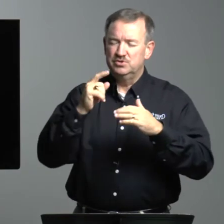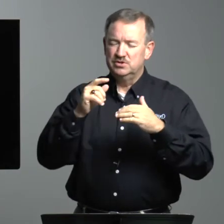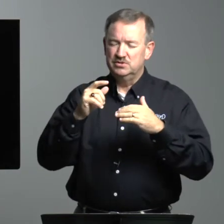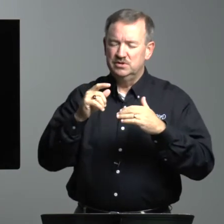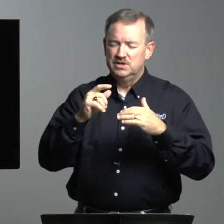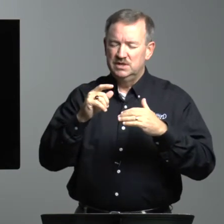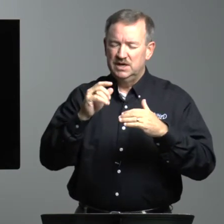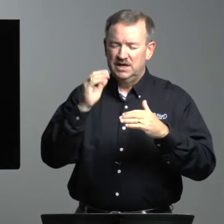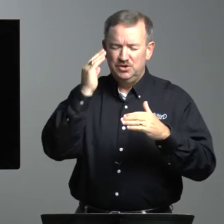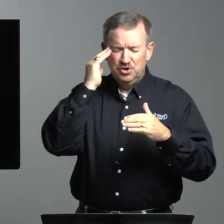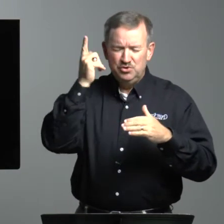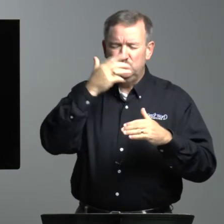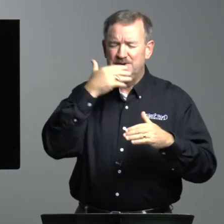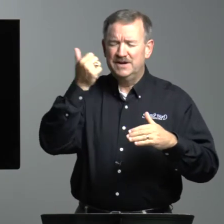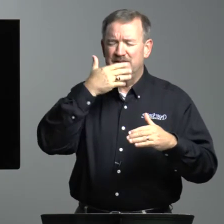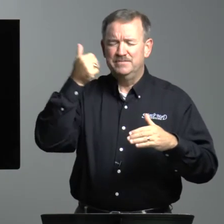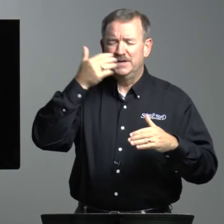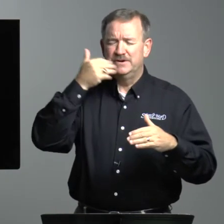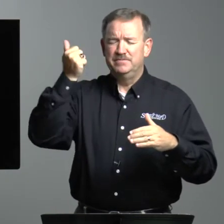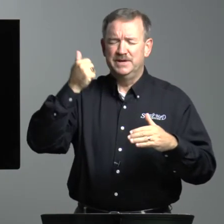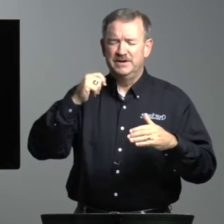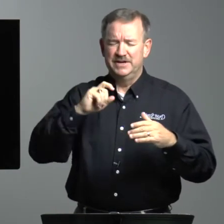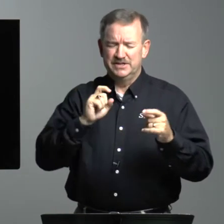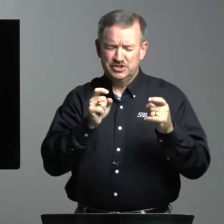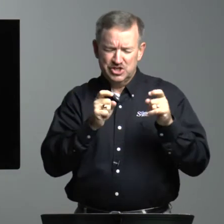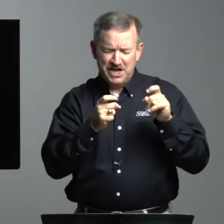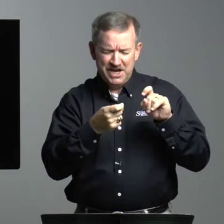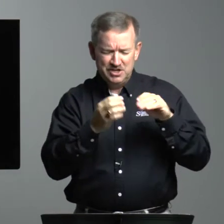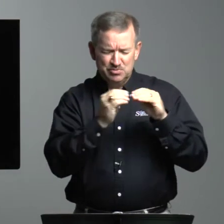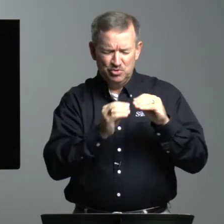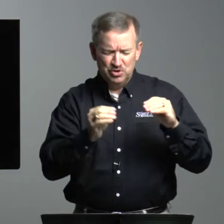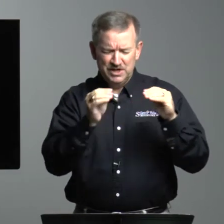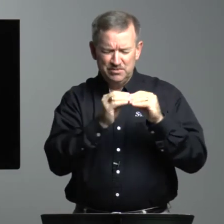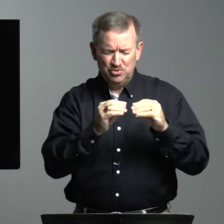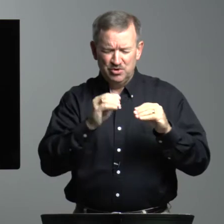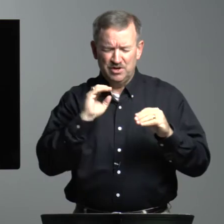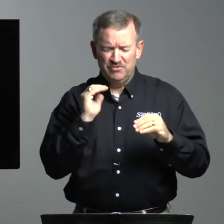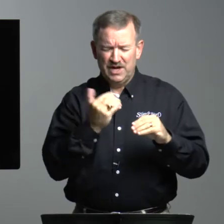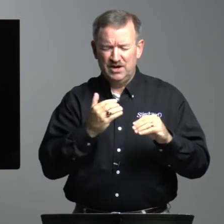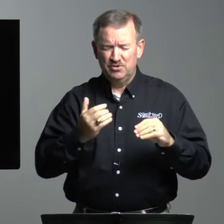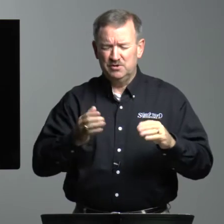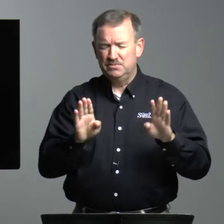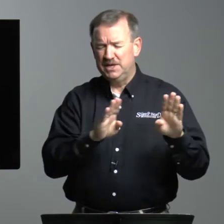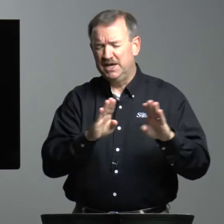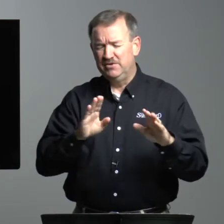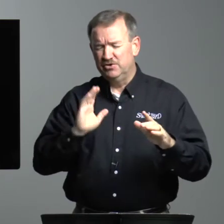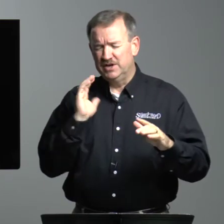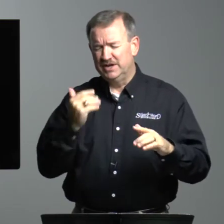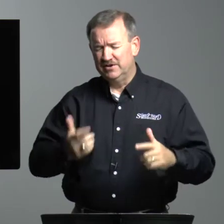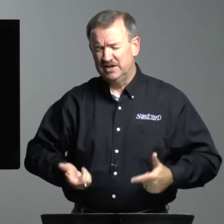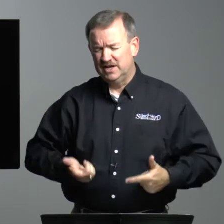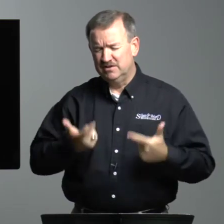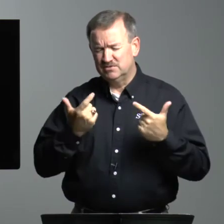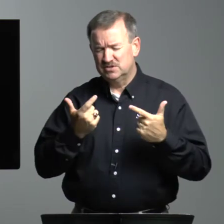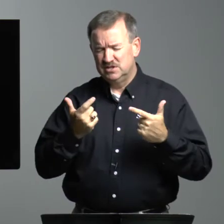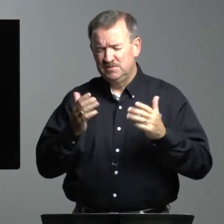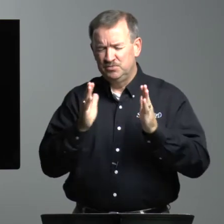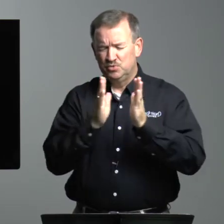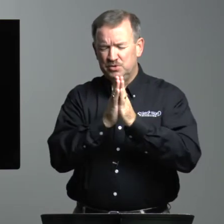to know you better and better and better and to change more and more of our behavior and our lives. We